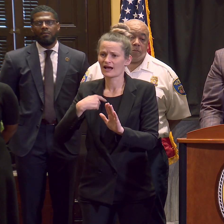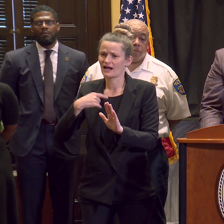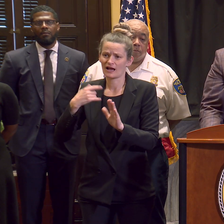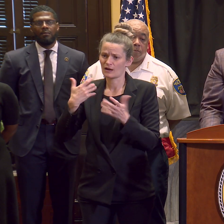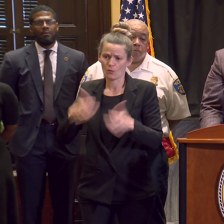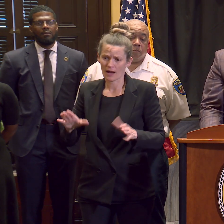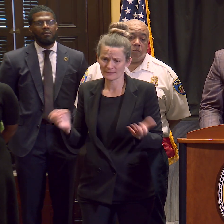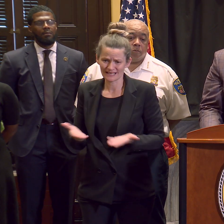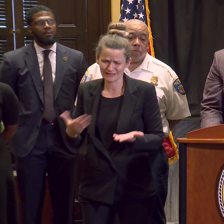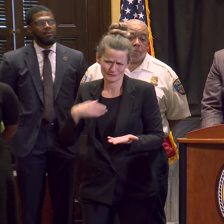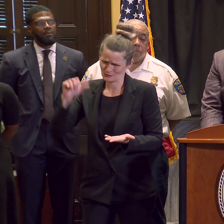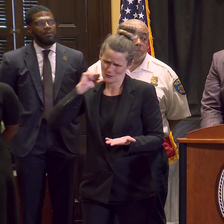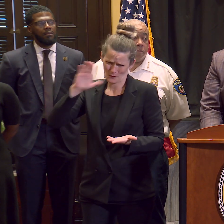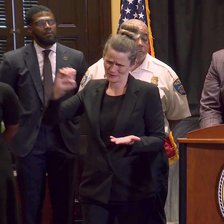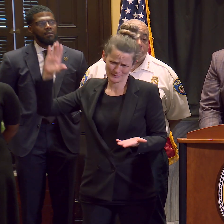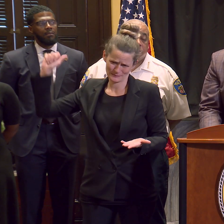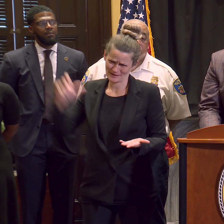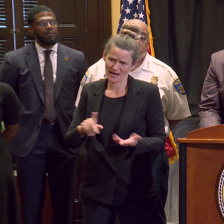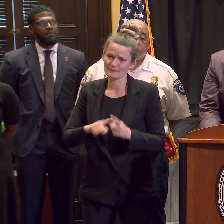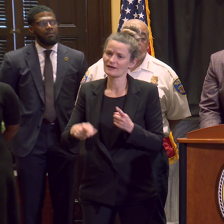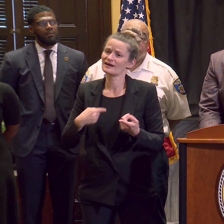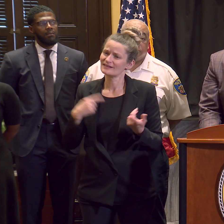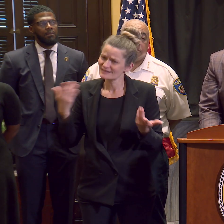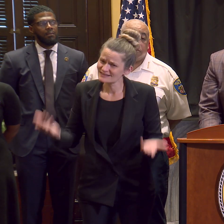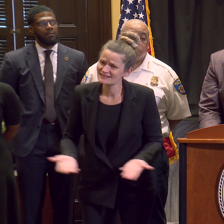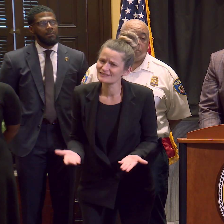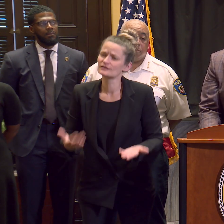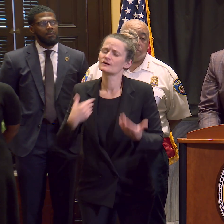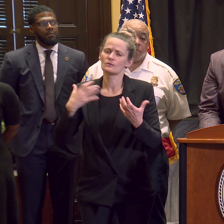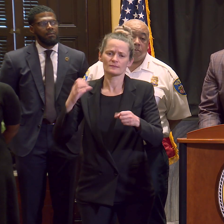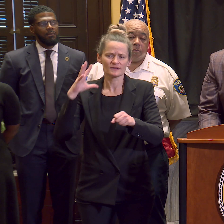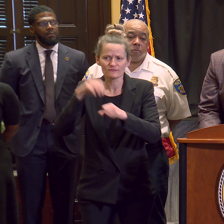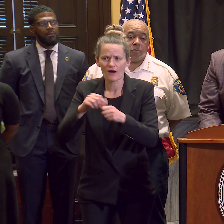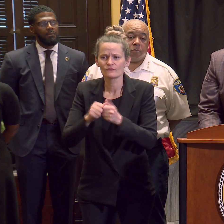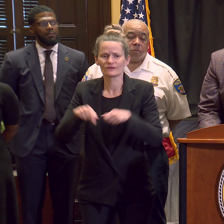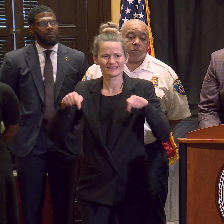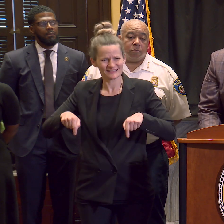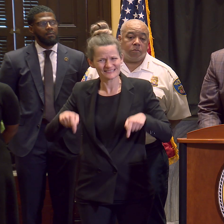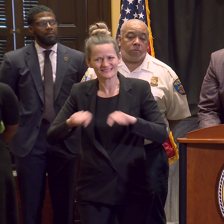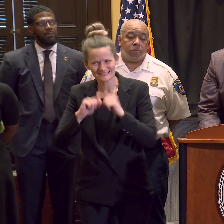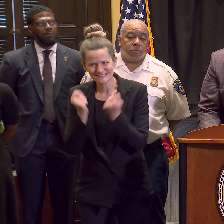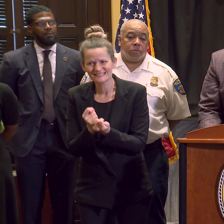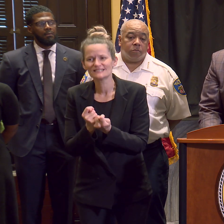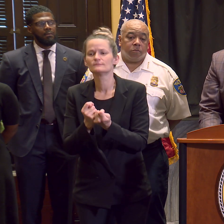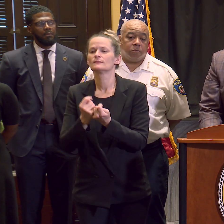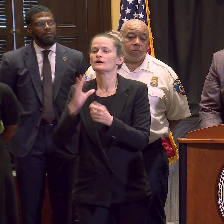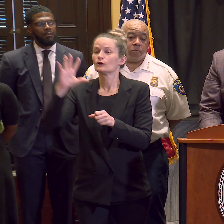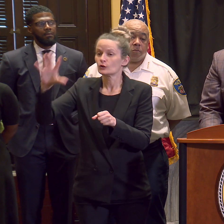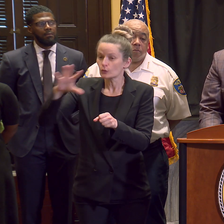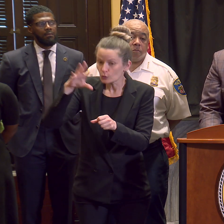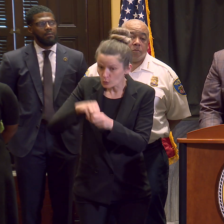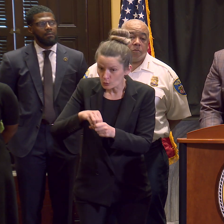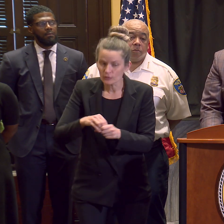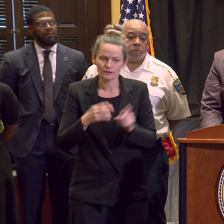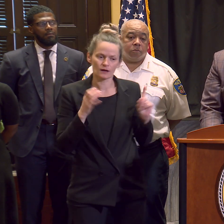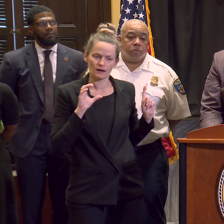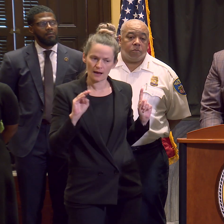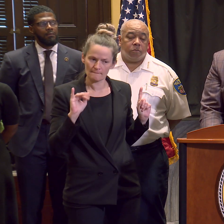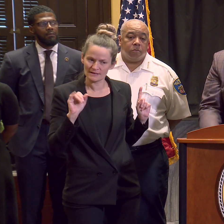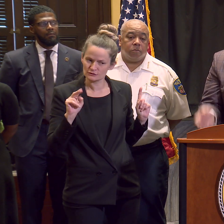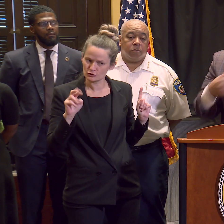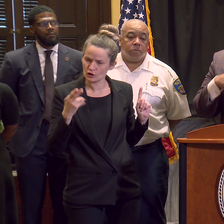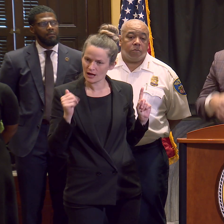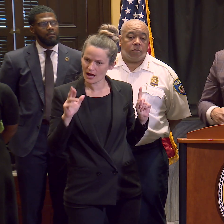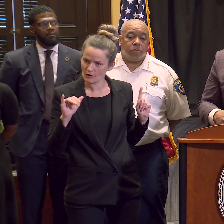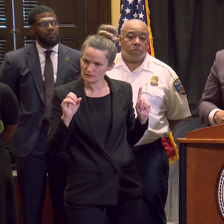to work for Mayor Scott, be with this team and that team includes Commissioner Harrison. And he just laid it out to you. He's the